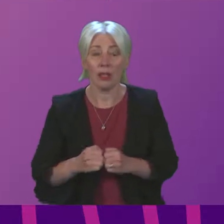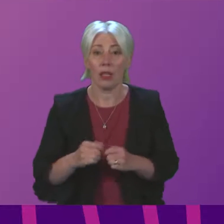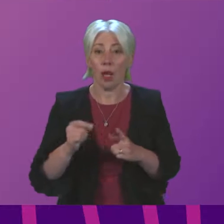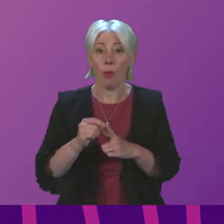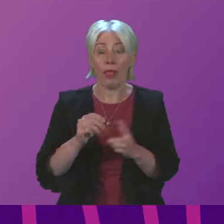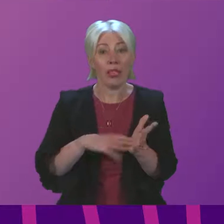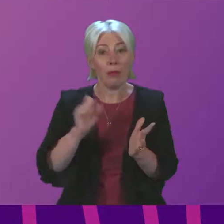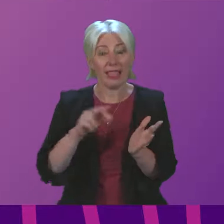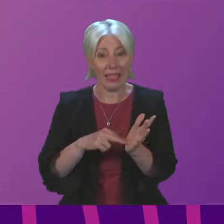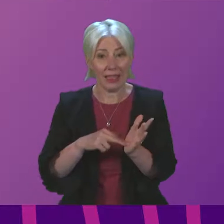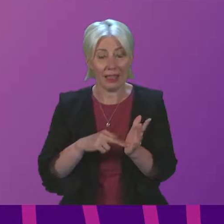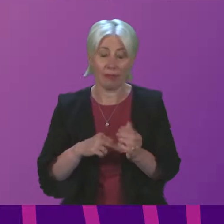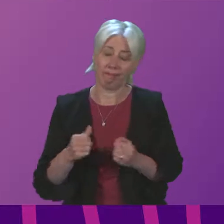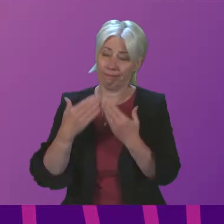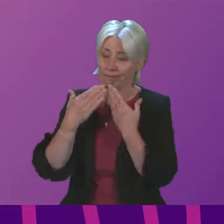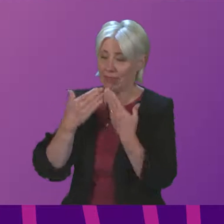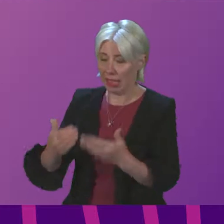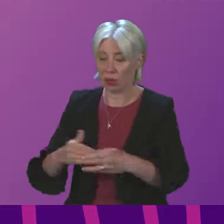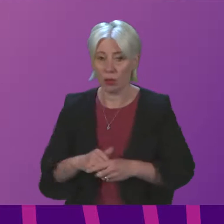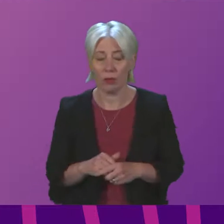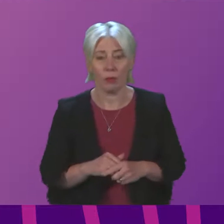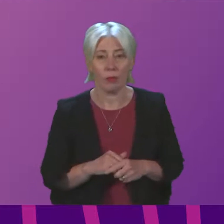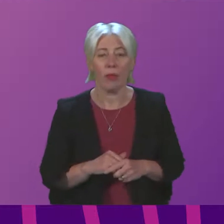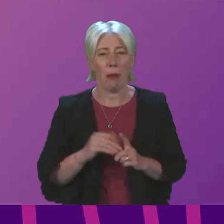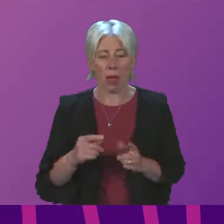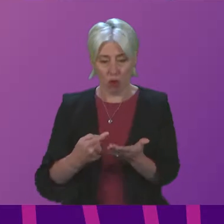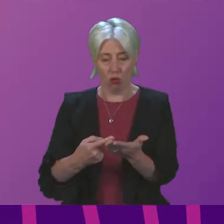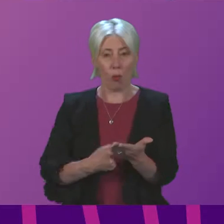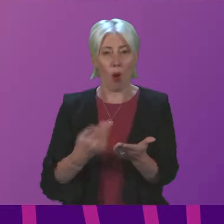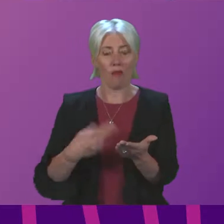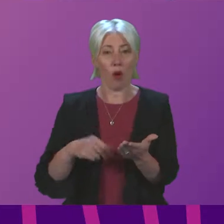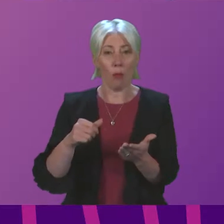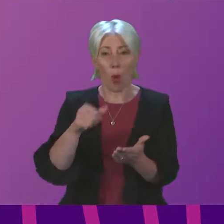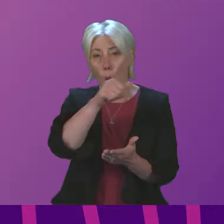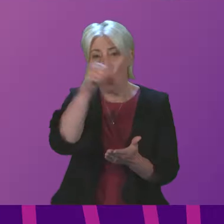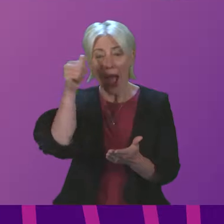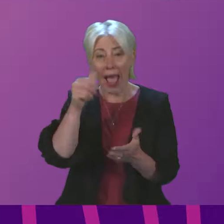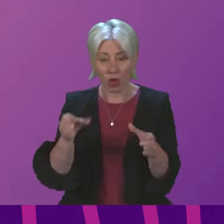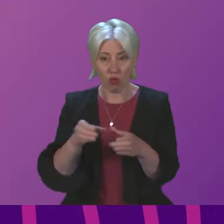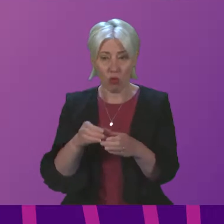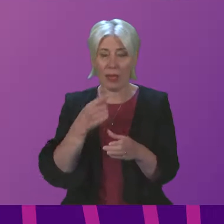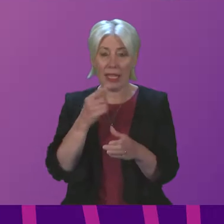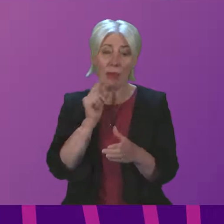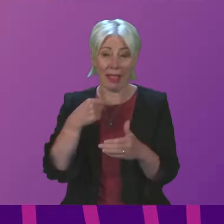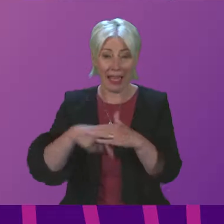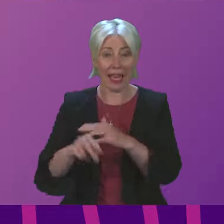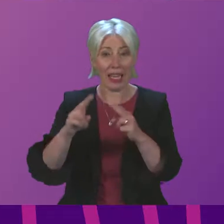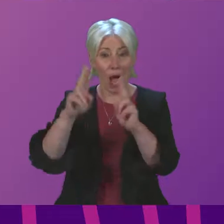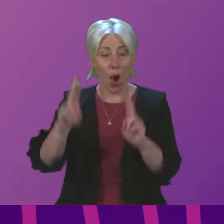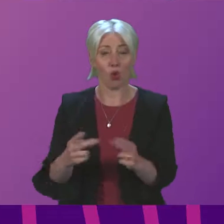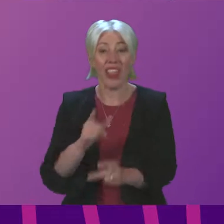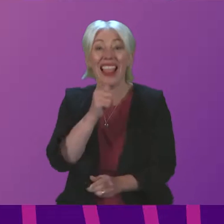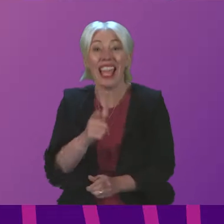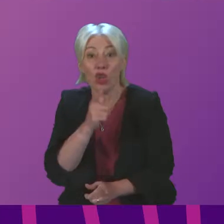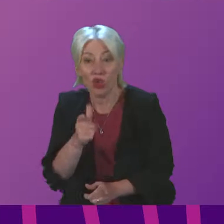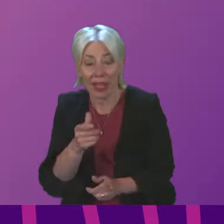McNeill. Thank you, Cabinet Secretary, for that answer. A report by the Wise Group found that people who live in homes with electric heating are